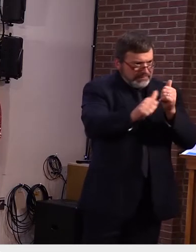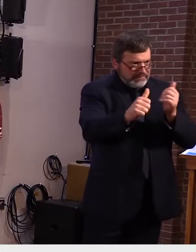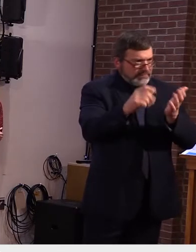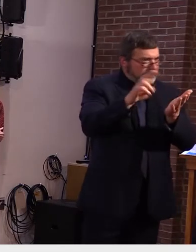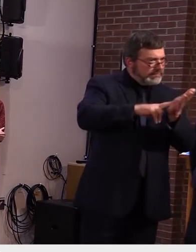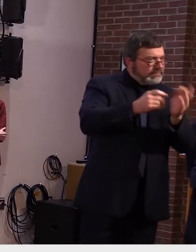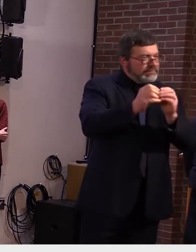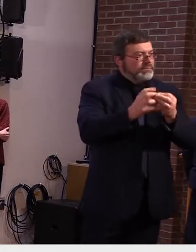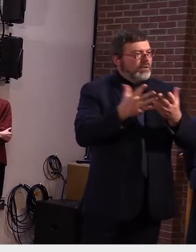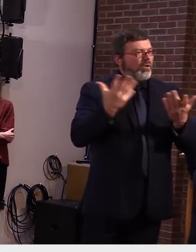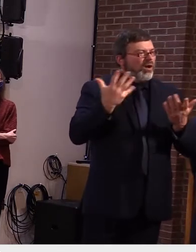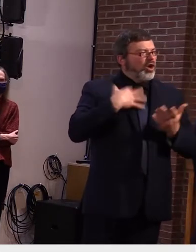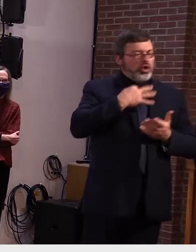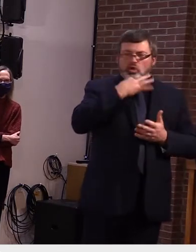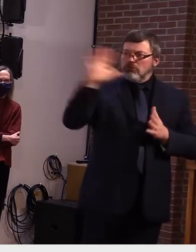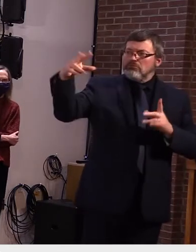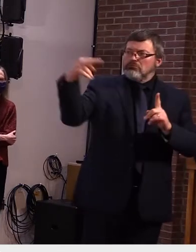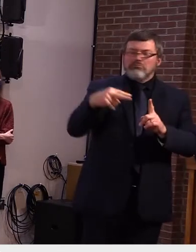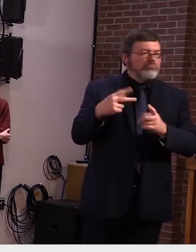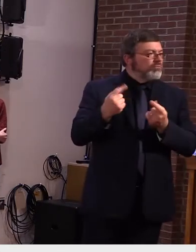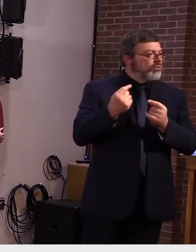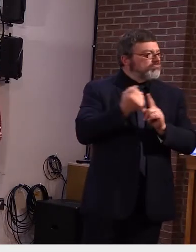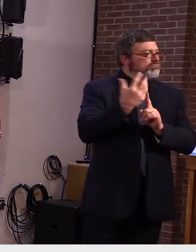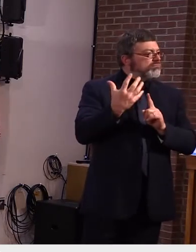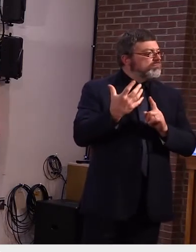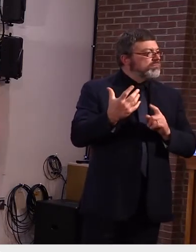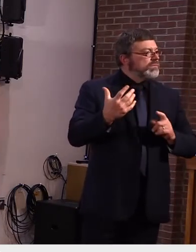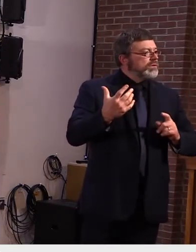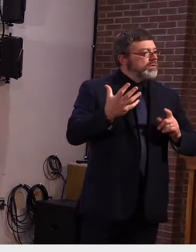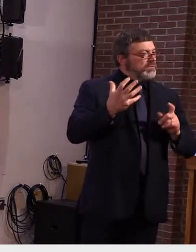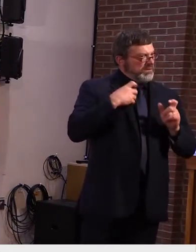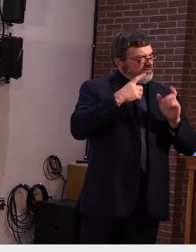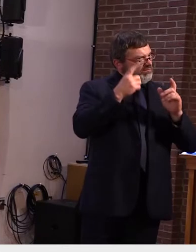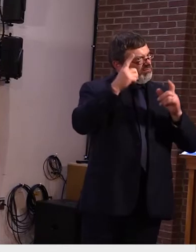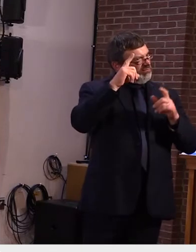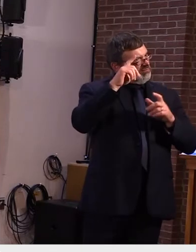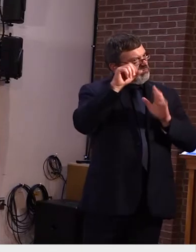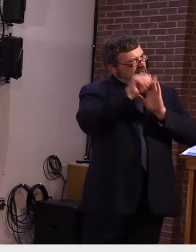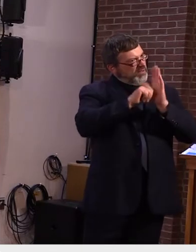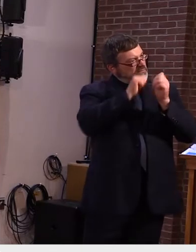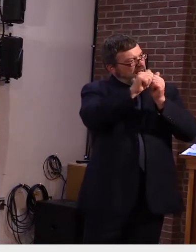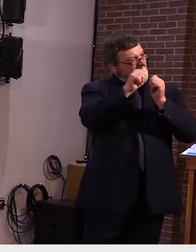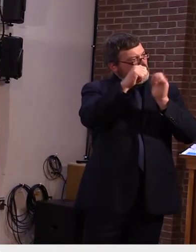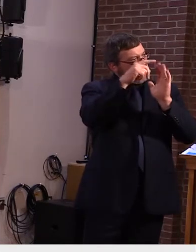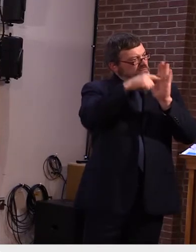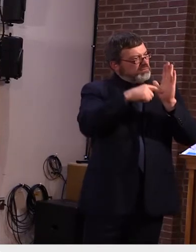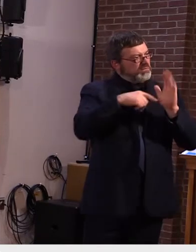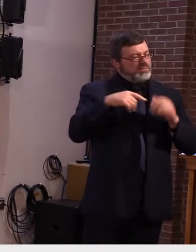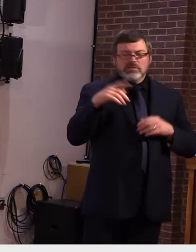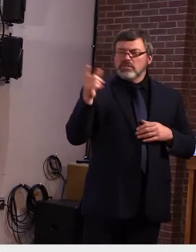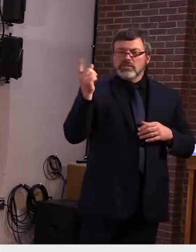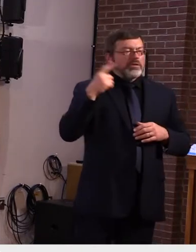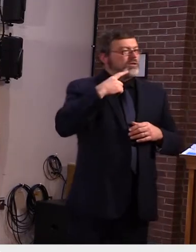to meet its requirements yeah very aggressive uh timeline in terms of uh appointing the 23 members and